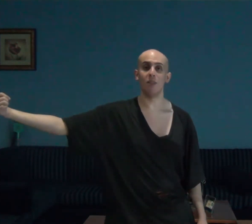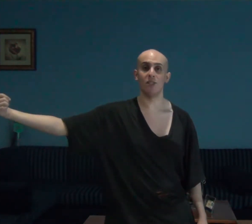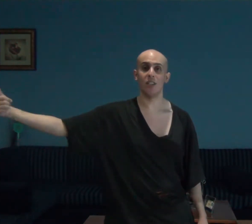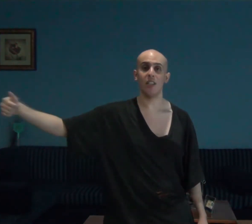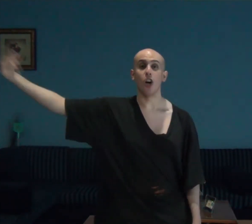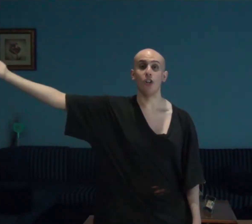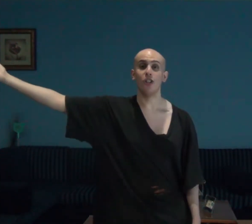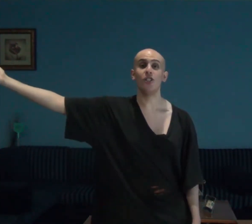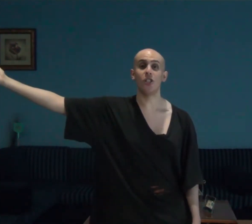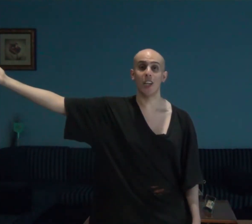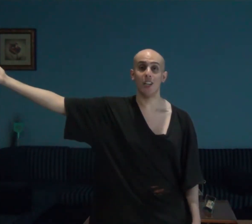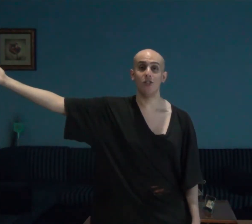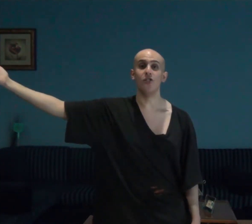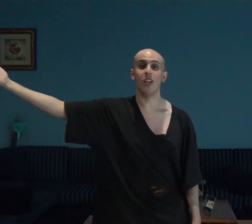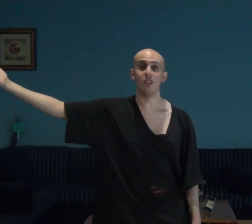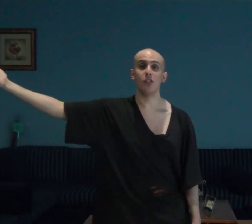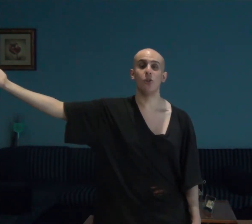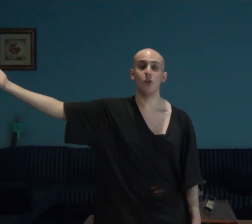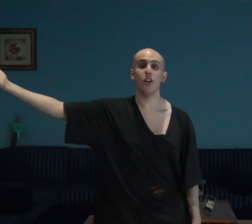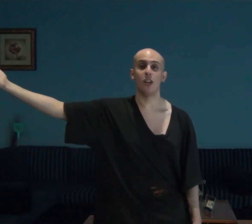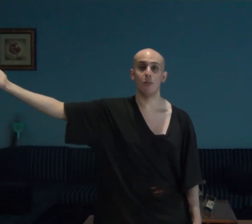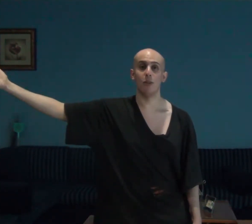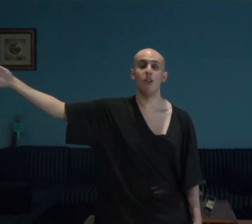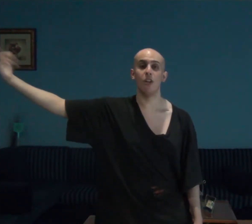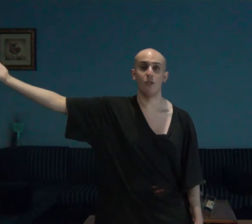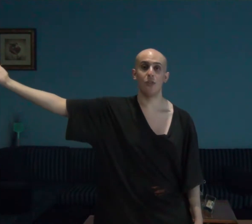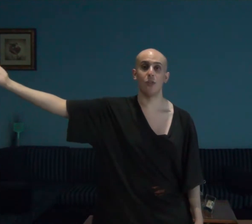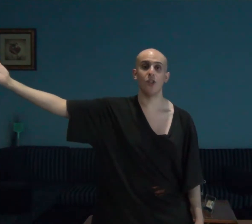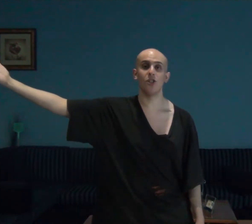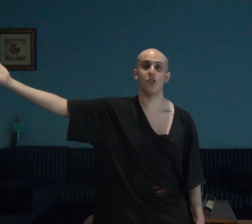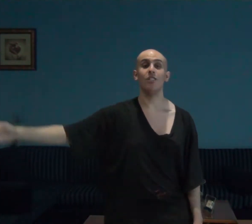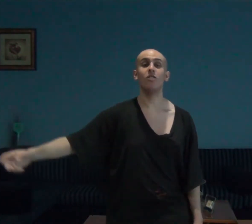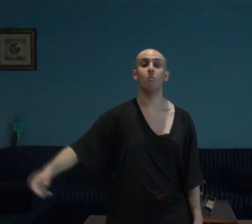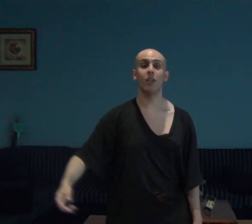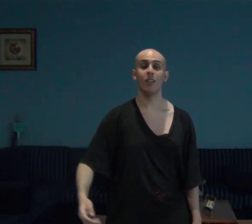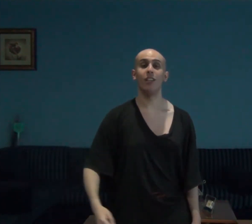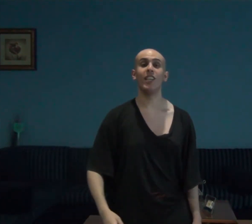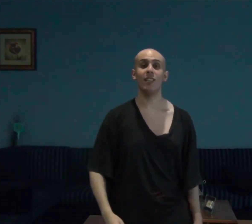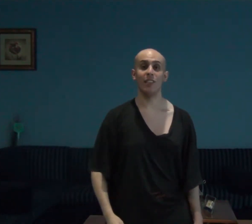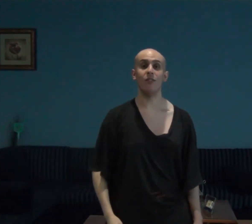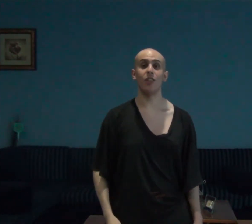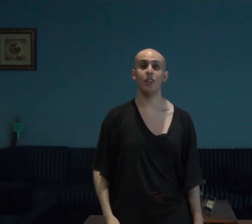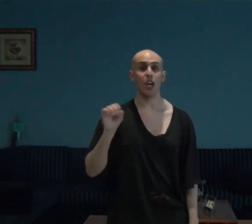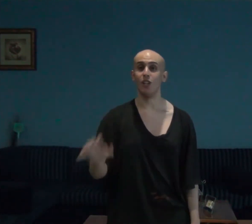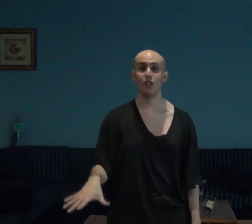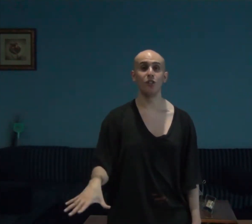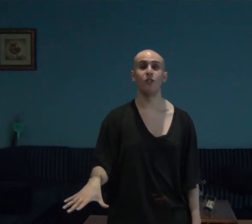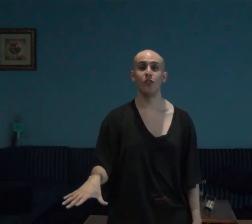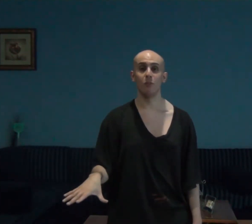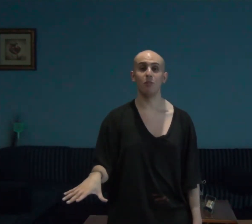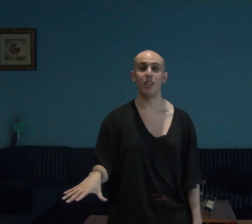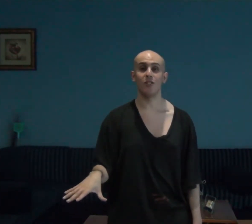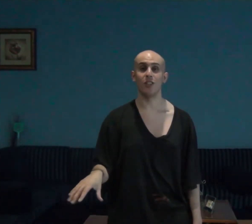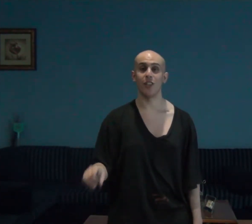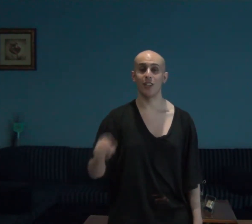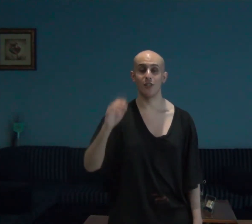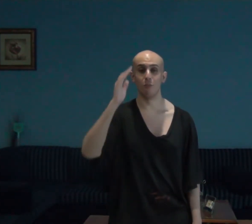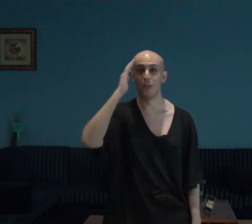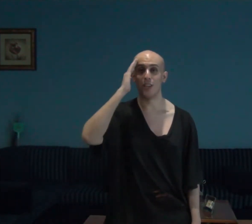mizai alongside daniel gold harbour and of course isabel link levy and this film guys and gals my